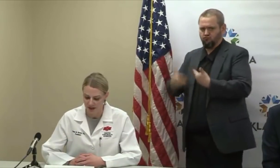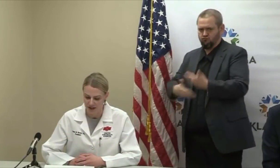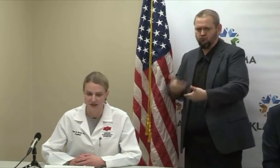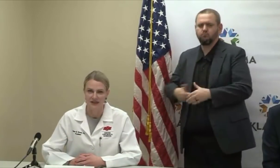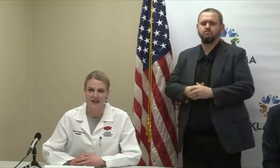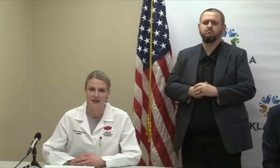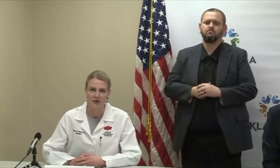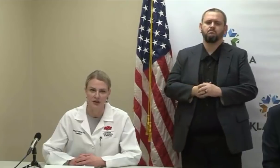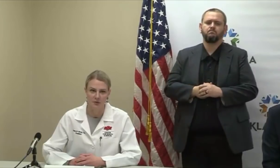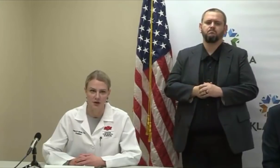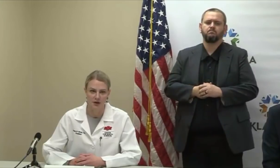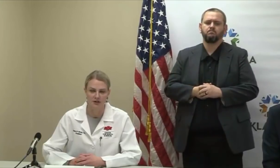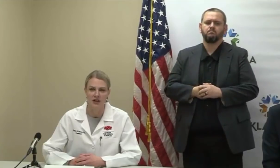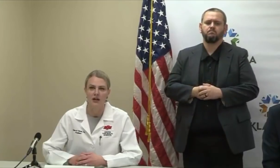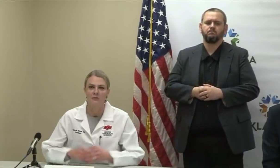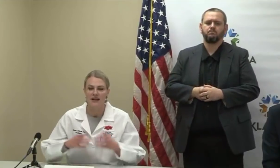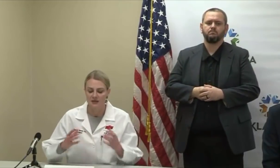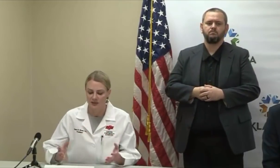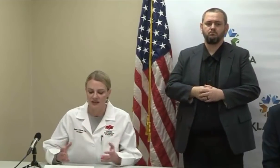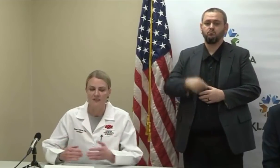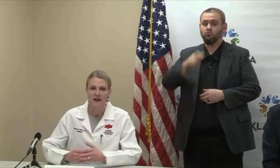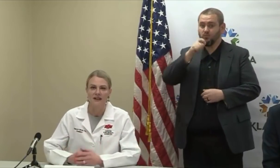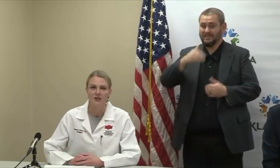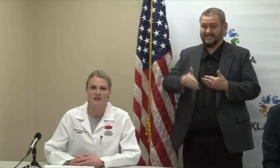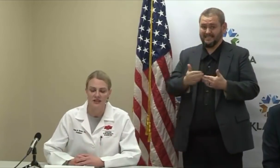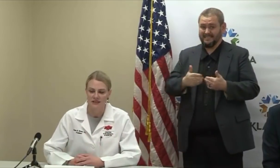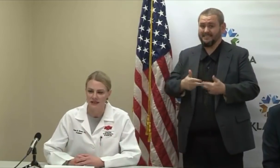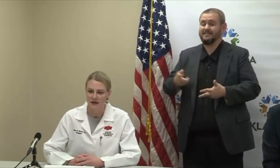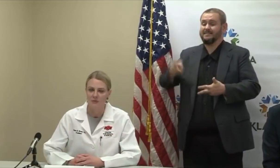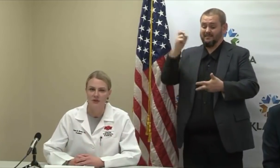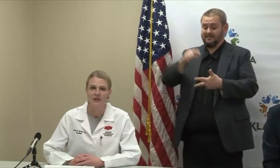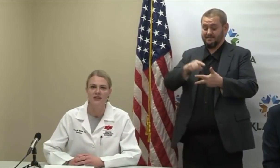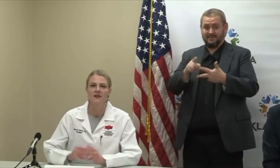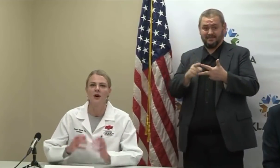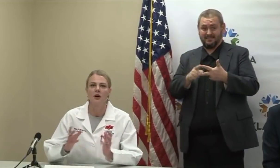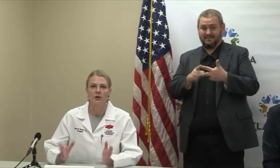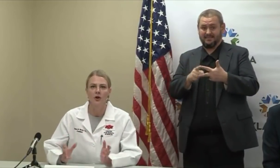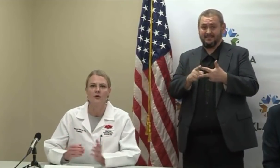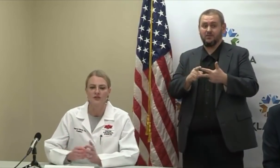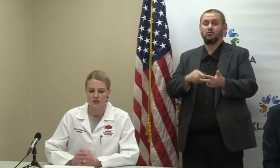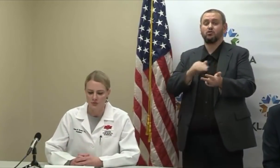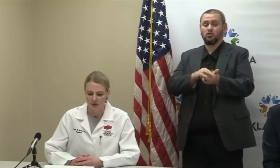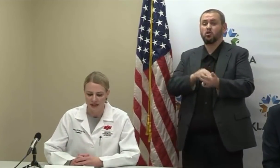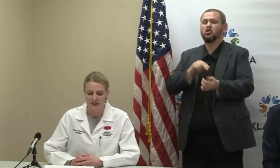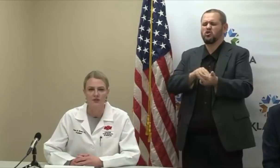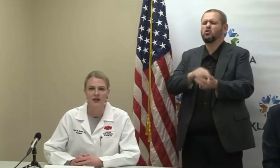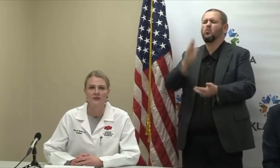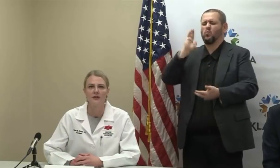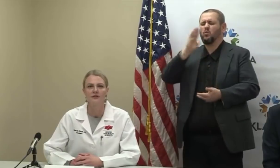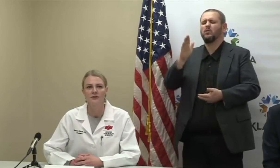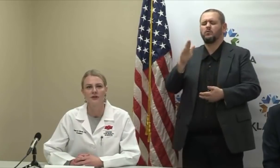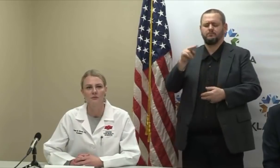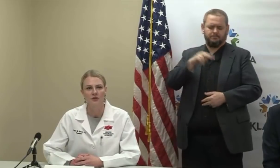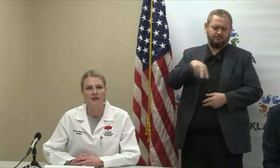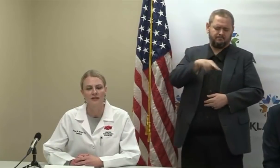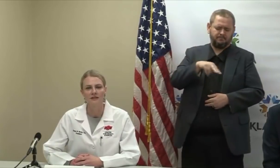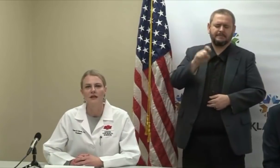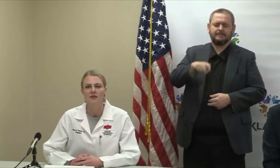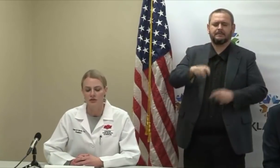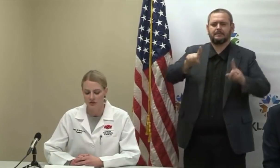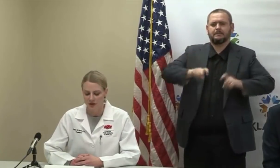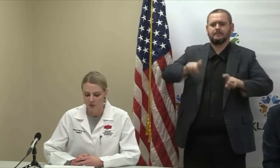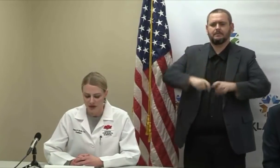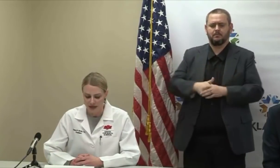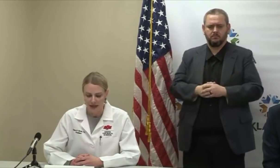populations and health care workers. But as we expand our testing capabilities, our goal is to really get those out there into the communities